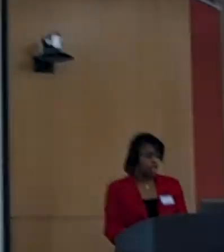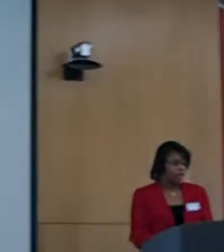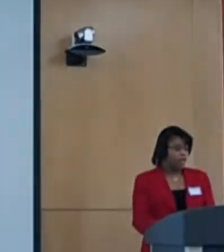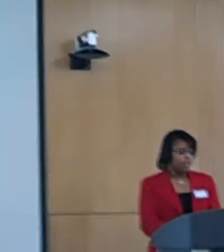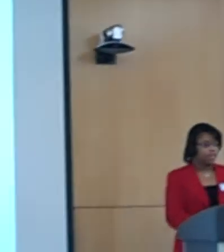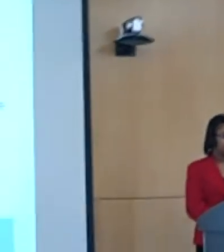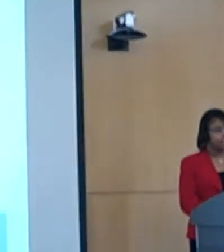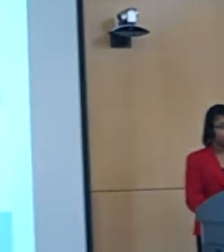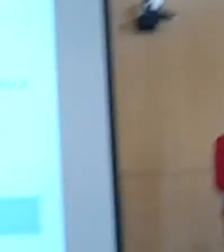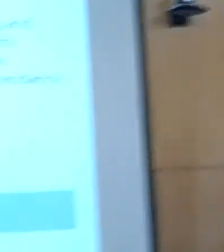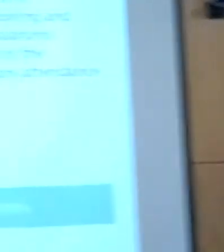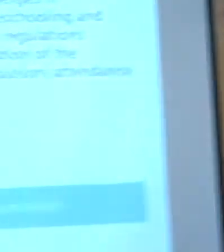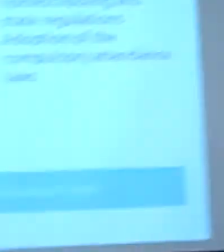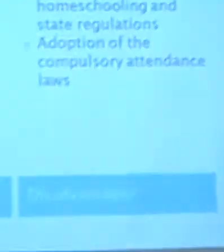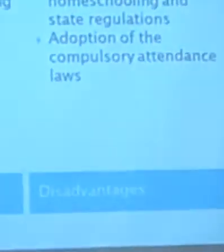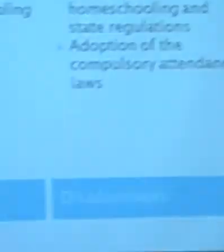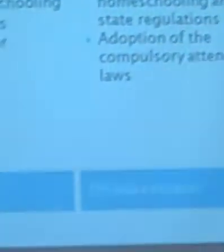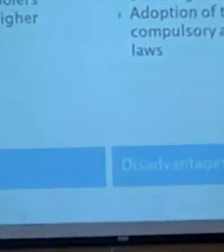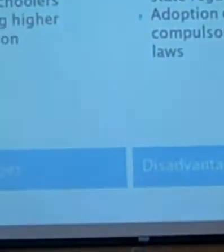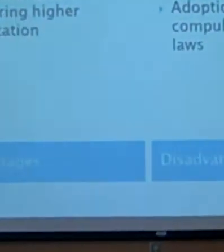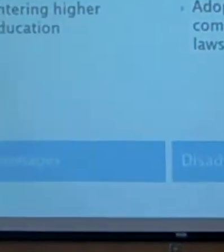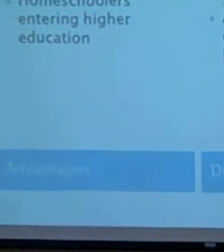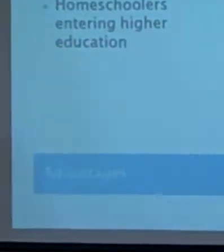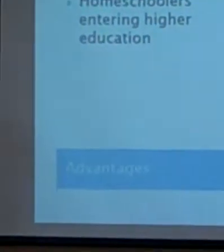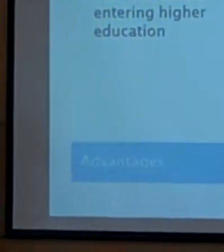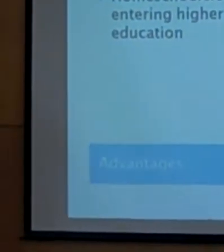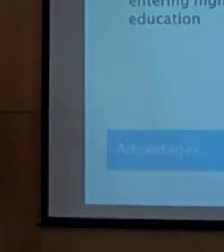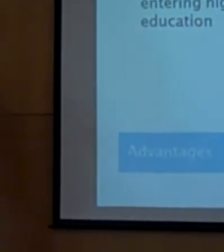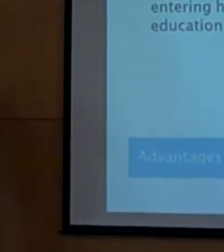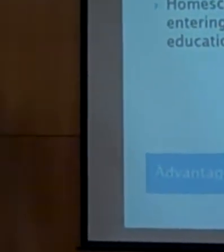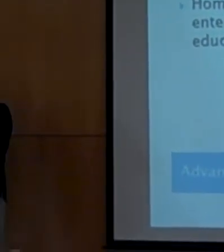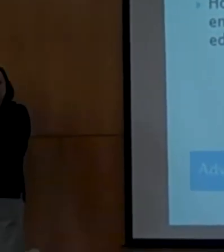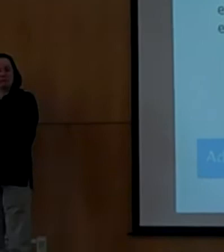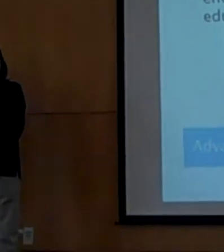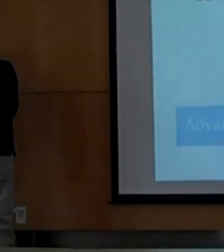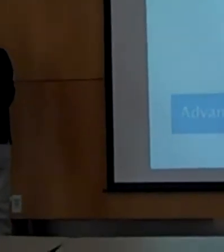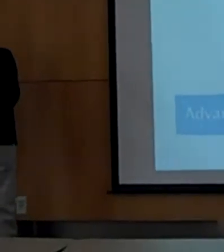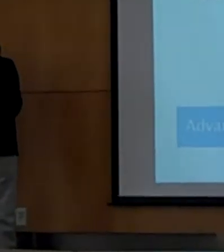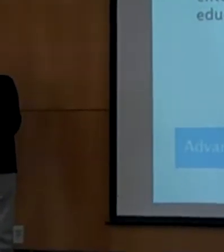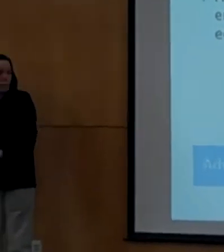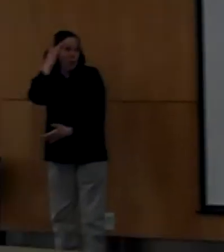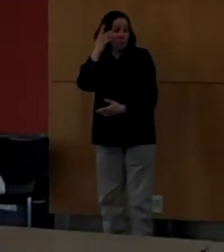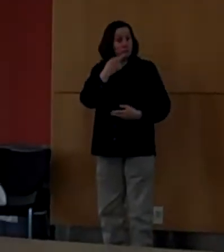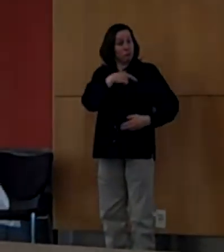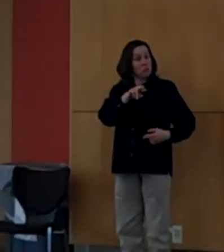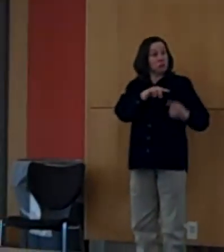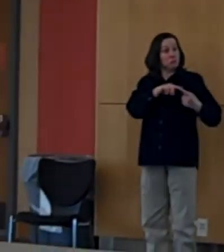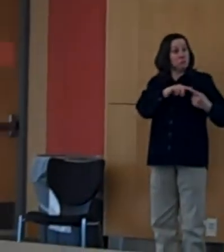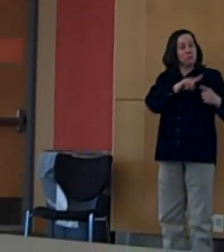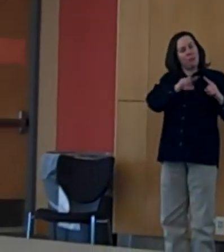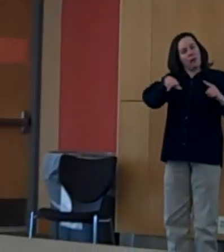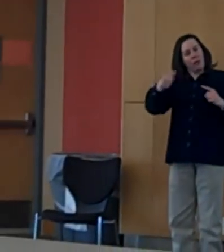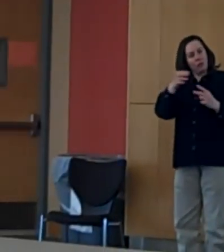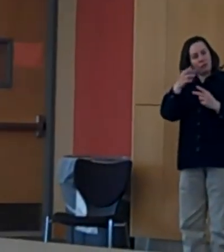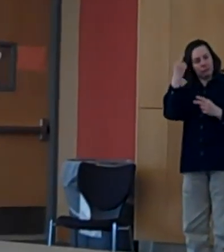The reasons why parents choose homeschooling is not only because of religion, but because of better education, financial